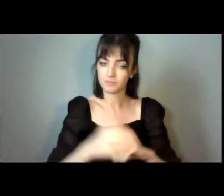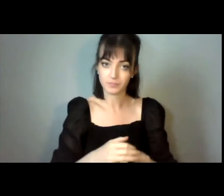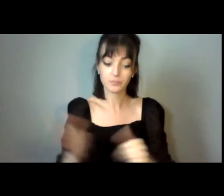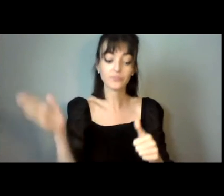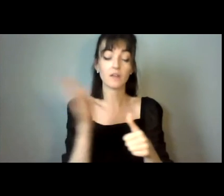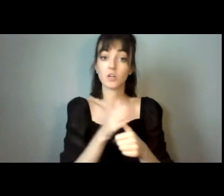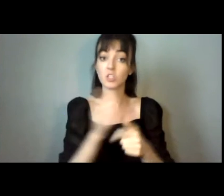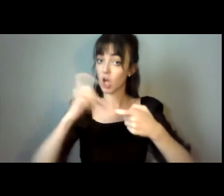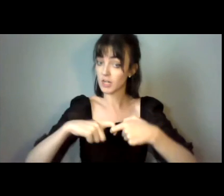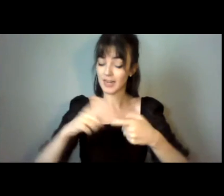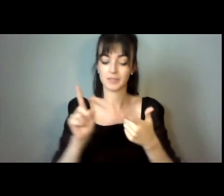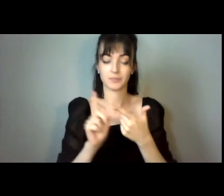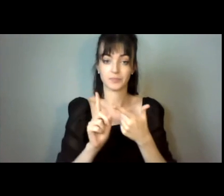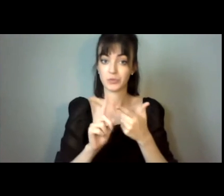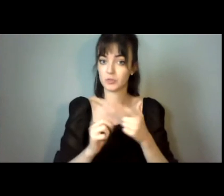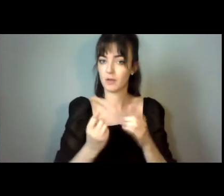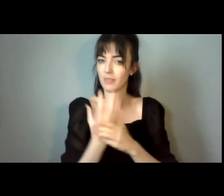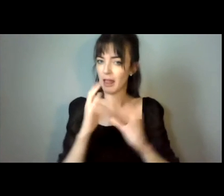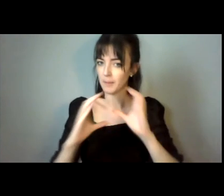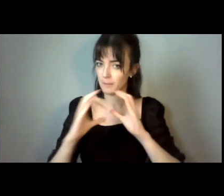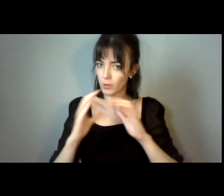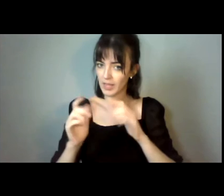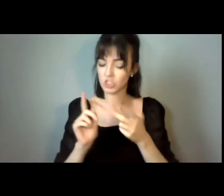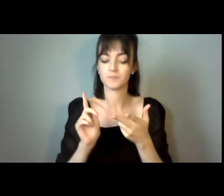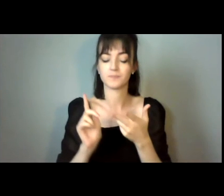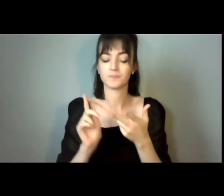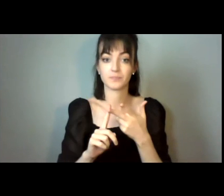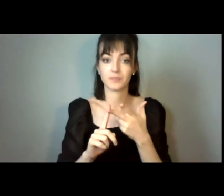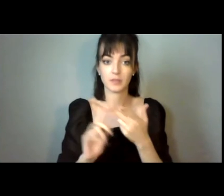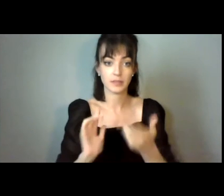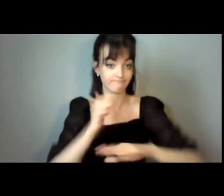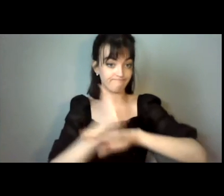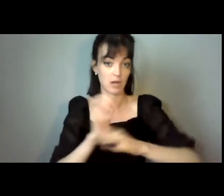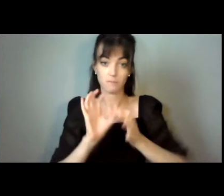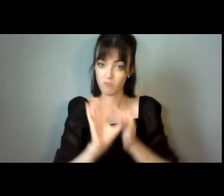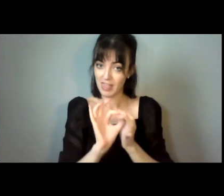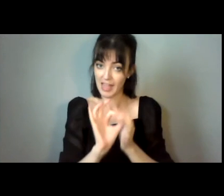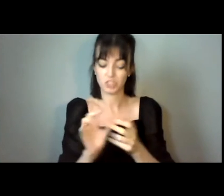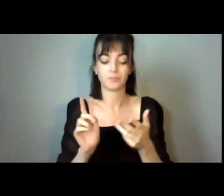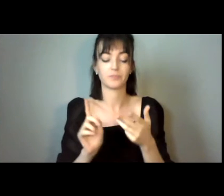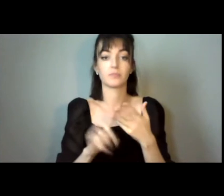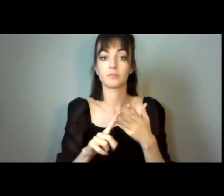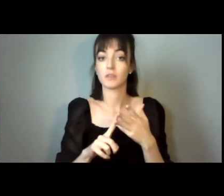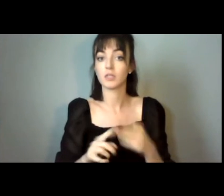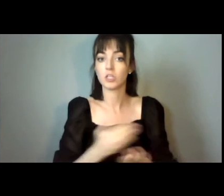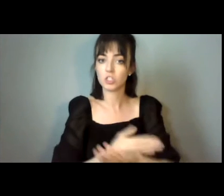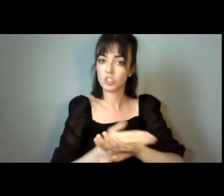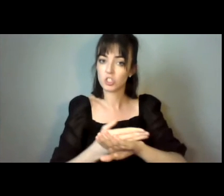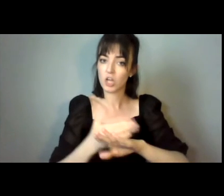Two, developing communication. Three, establishing a relation. Four, starting a dialogue.